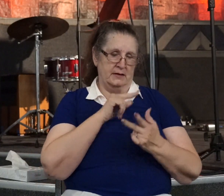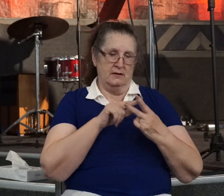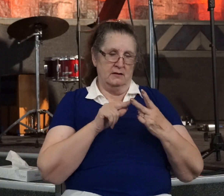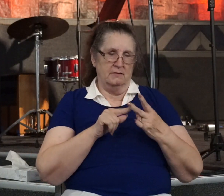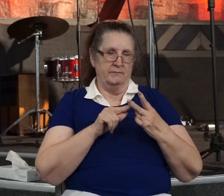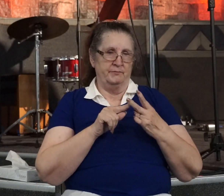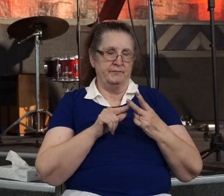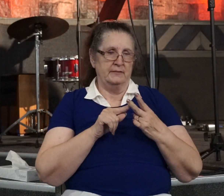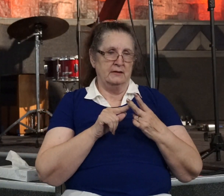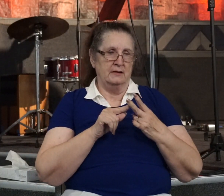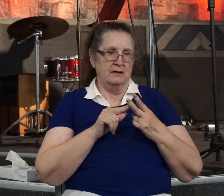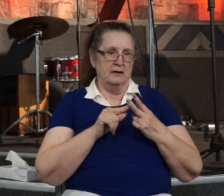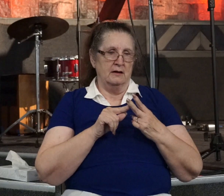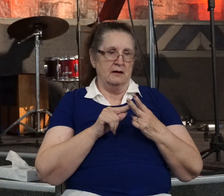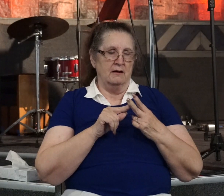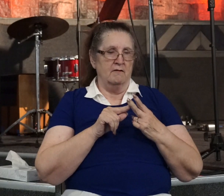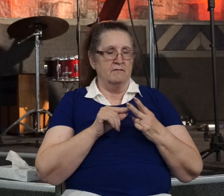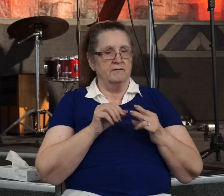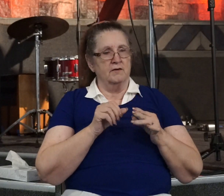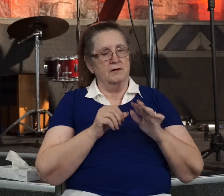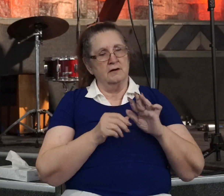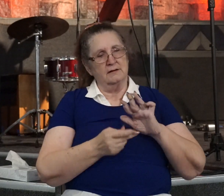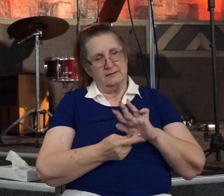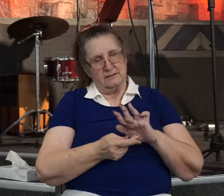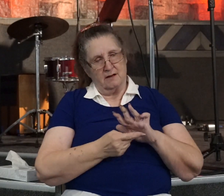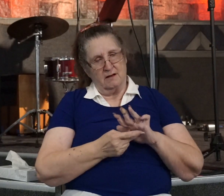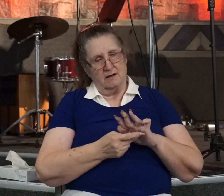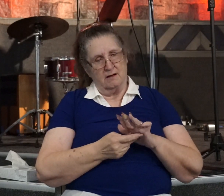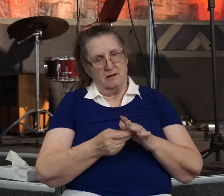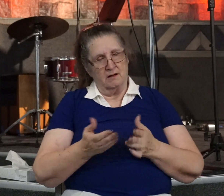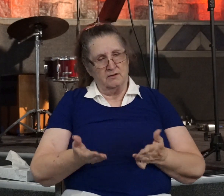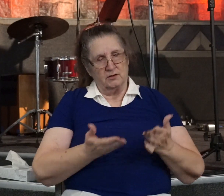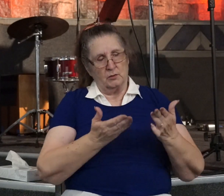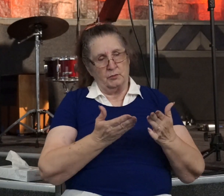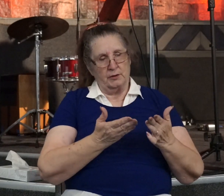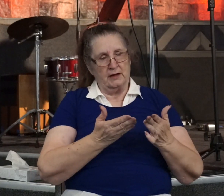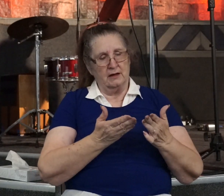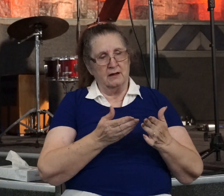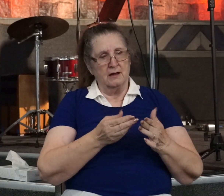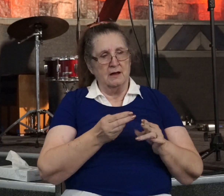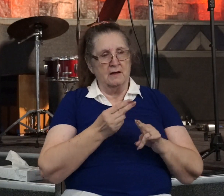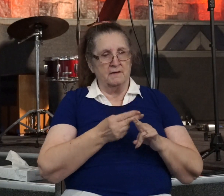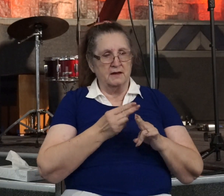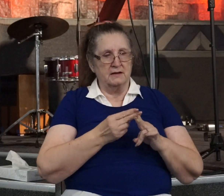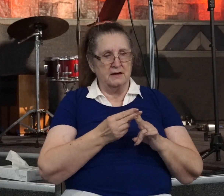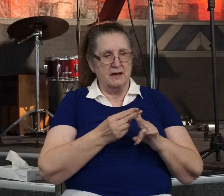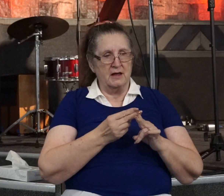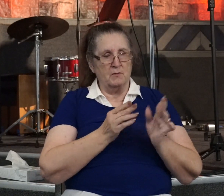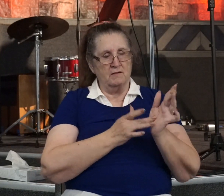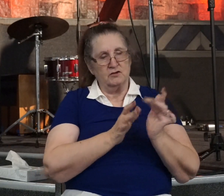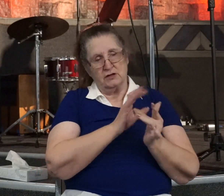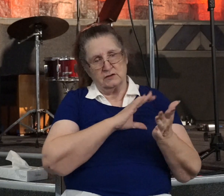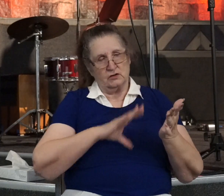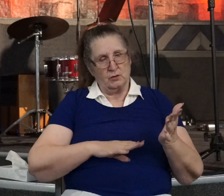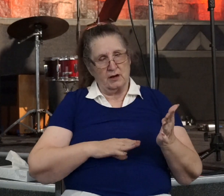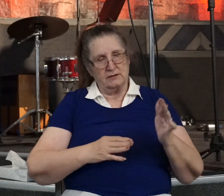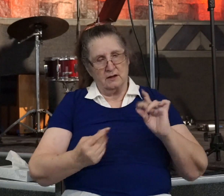Saul to bear the name of Jesus, it would include bearing the name of Christ before Gentiles and kings